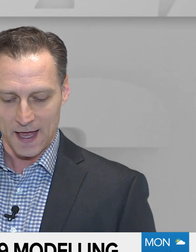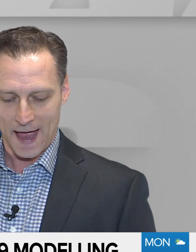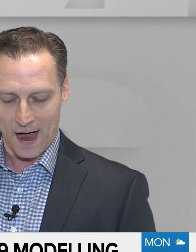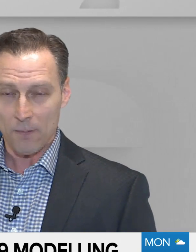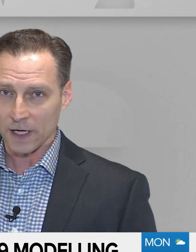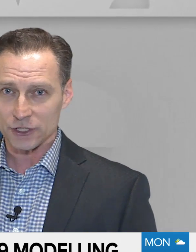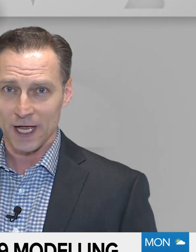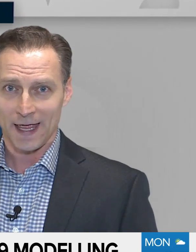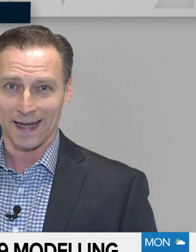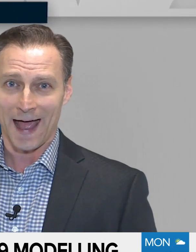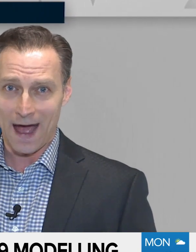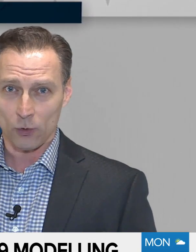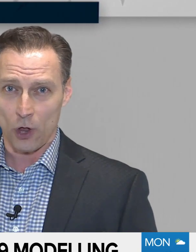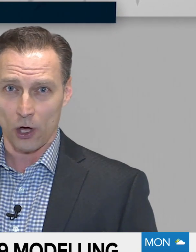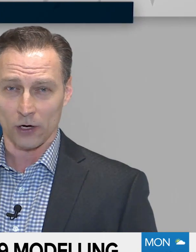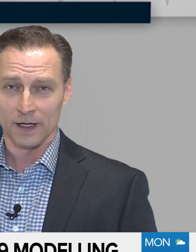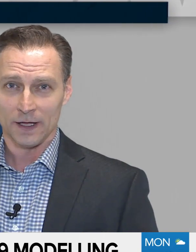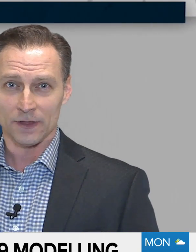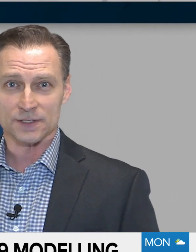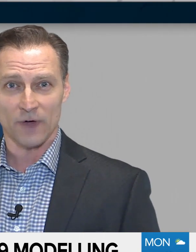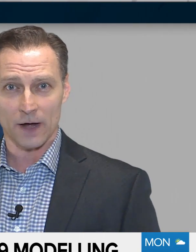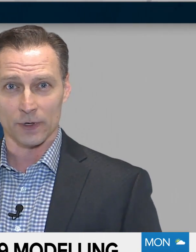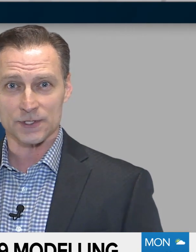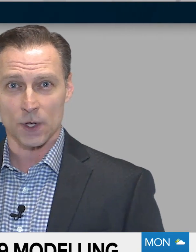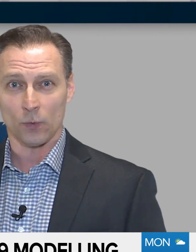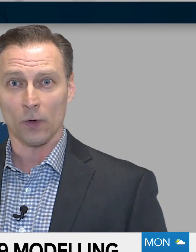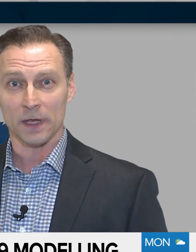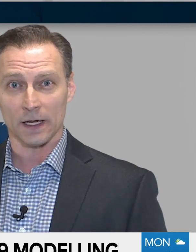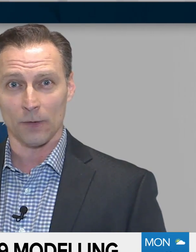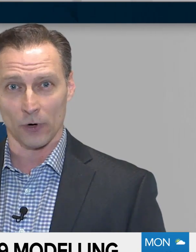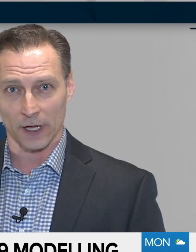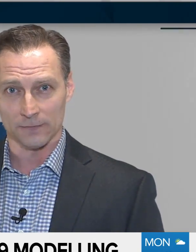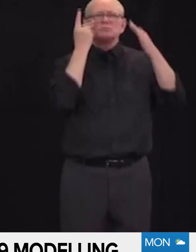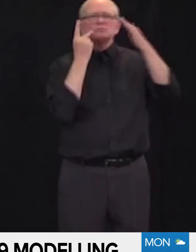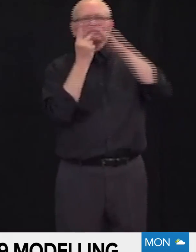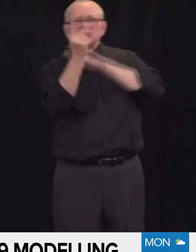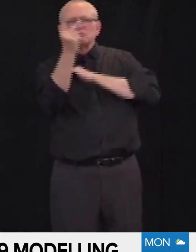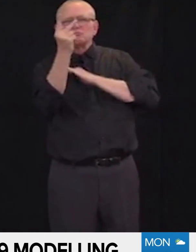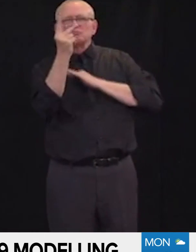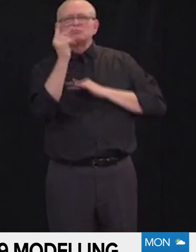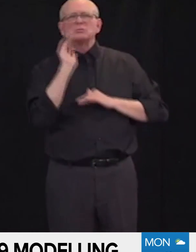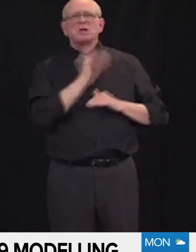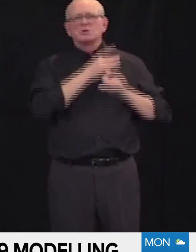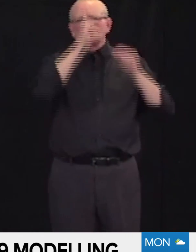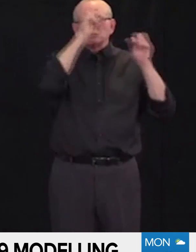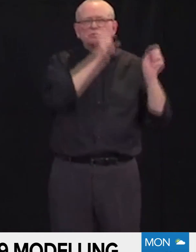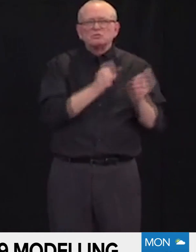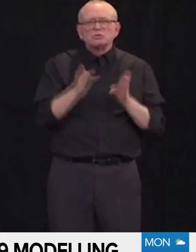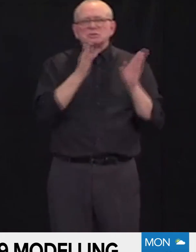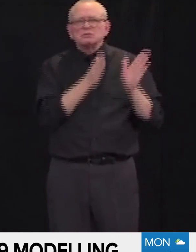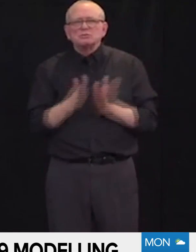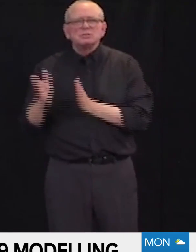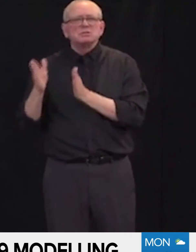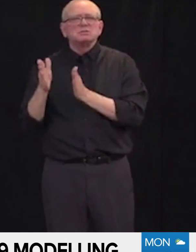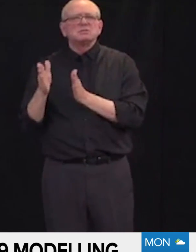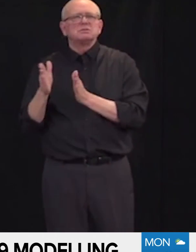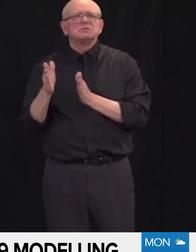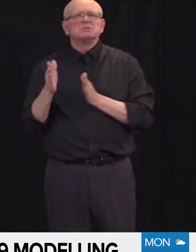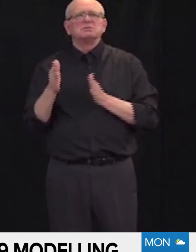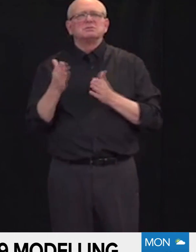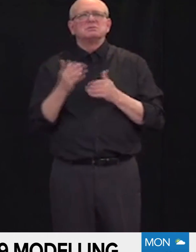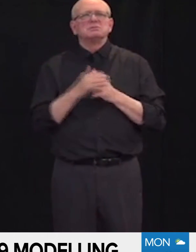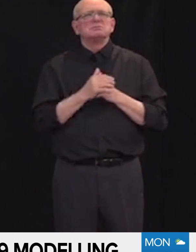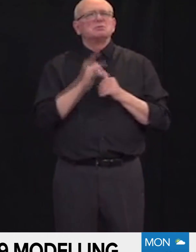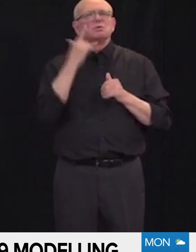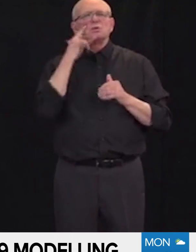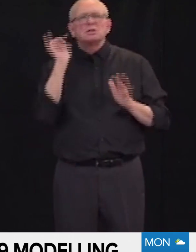predicting how much and how long this virus will be in Alberta. I think a question a lot of Albertans just want to know is when is this all going to